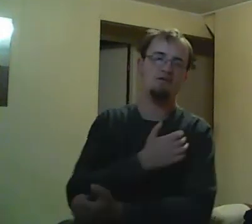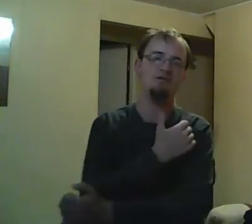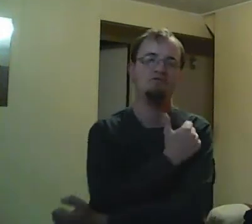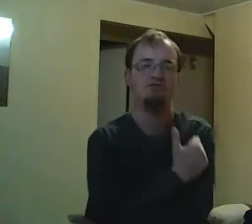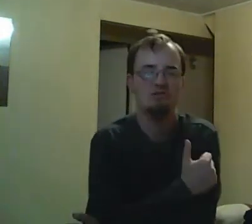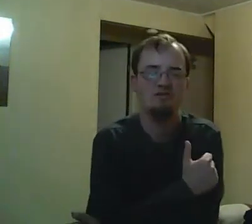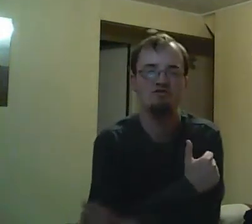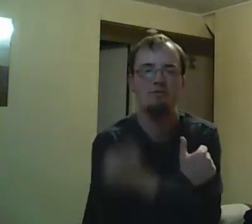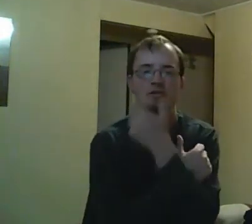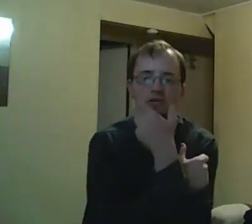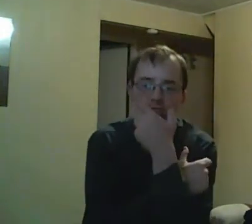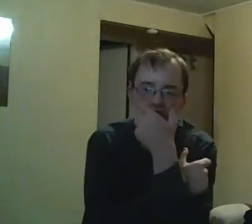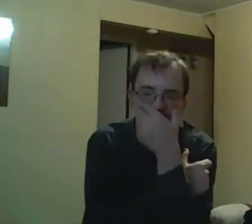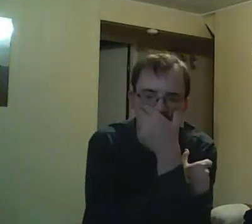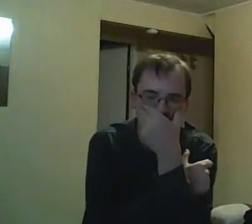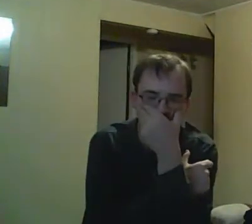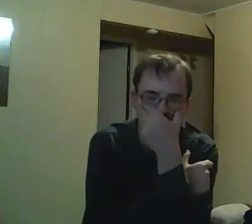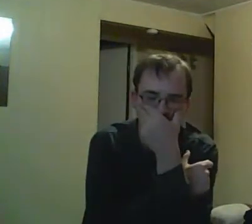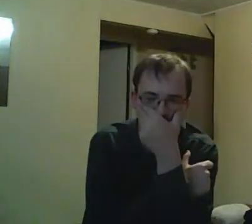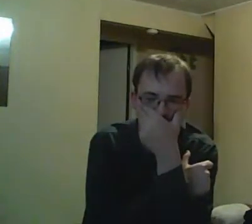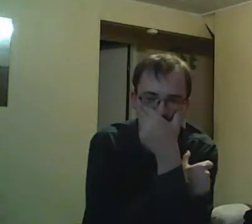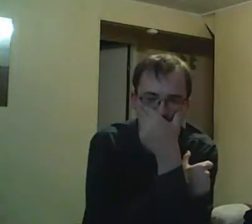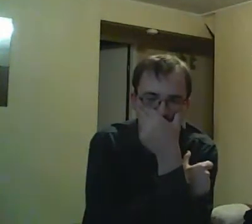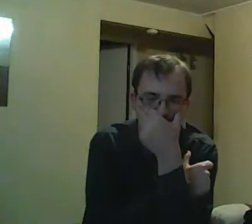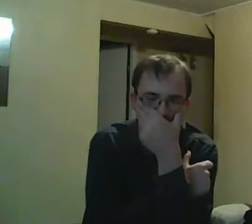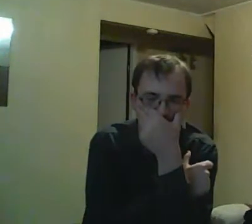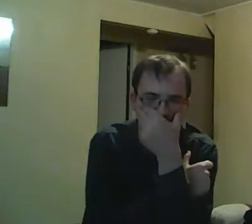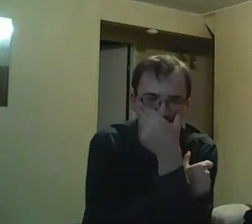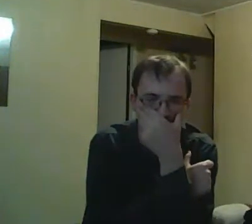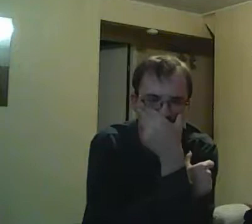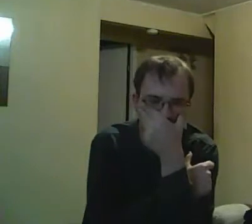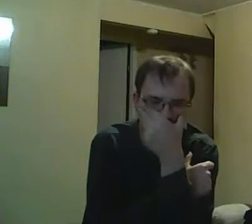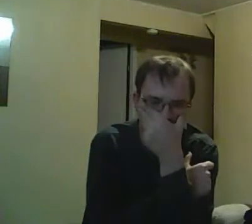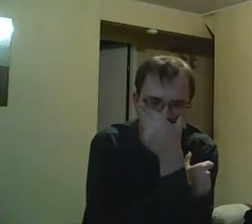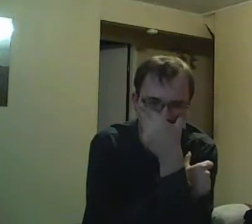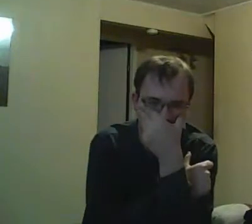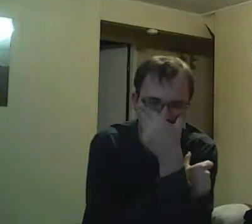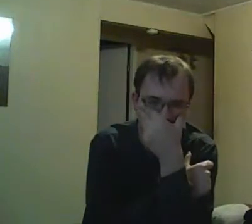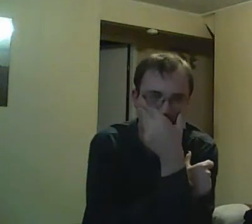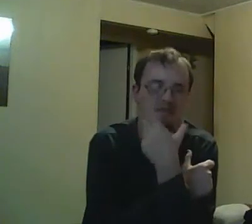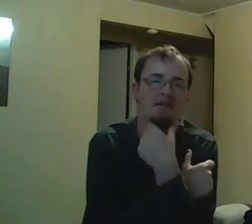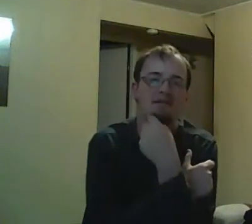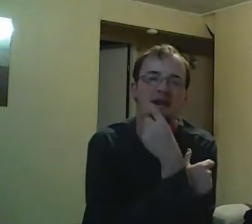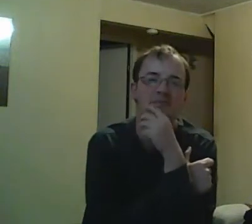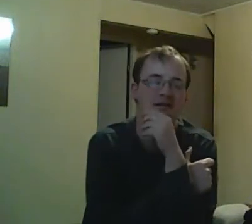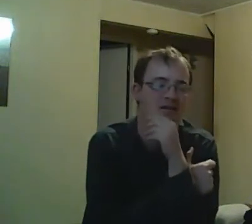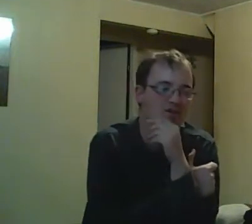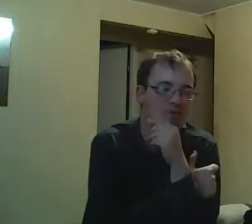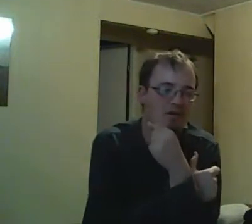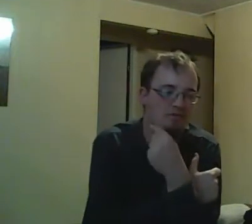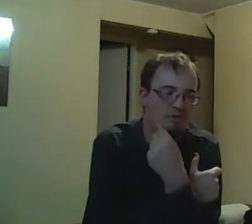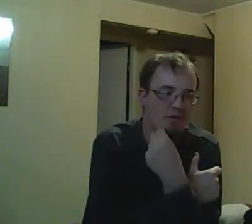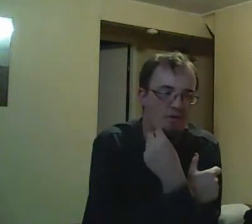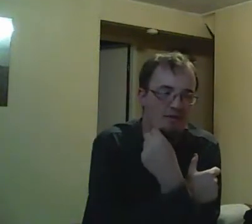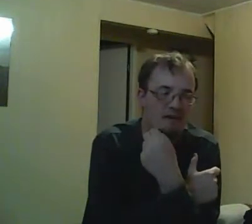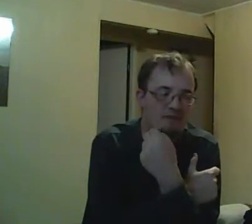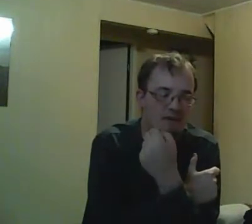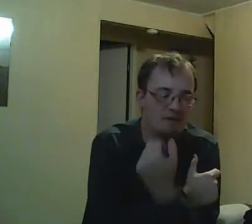likes constructive criticism. Basically, the students come up with a constructive criticism. He's basically quick to